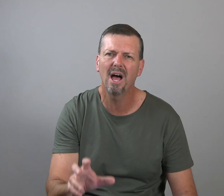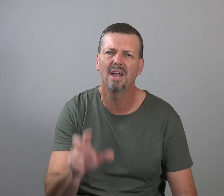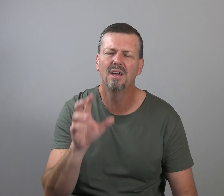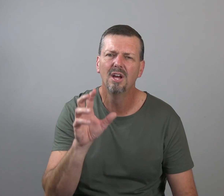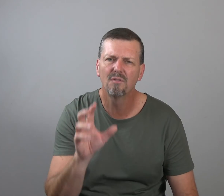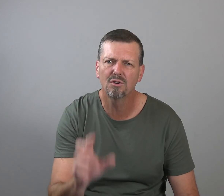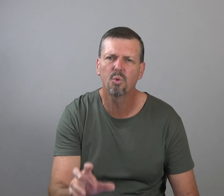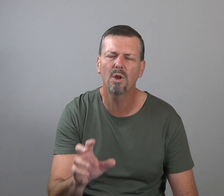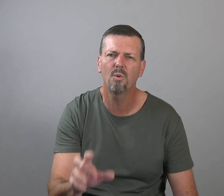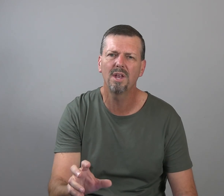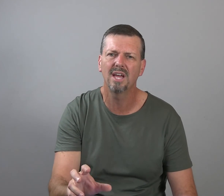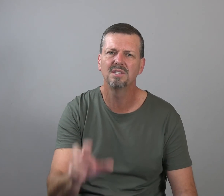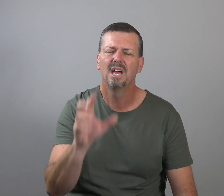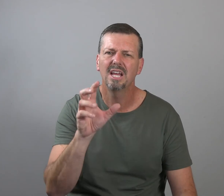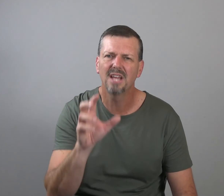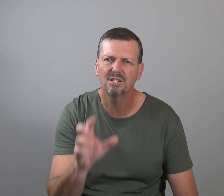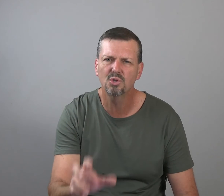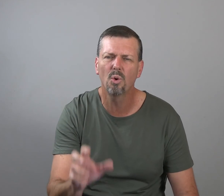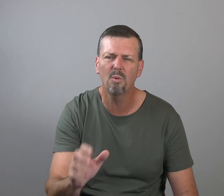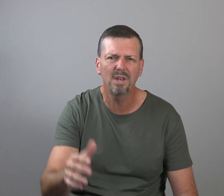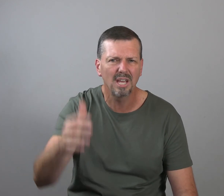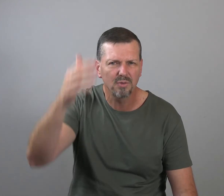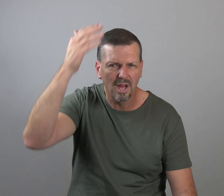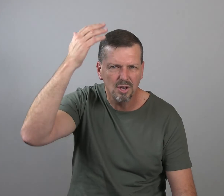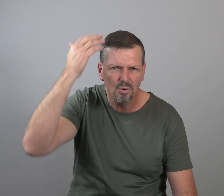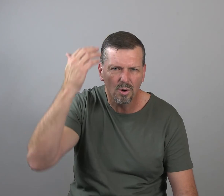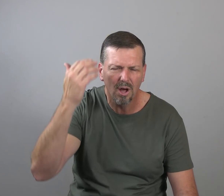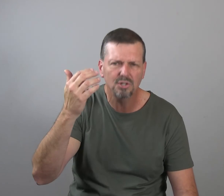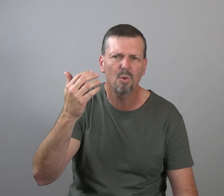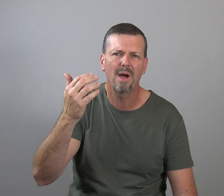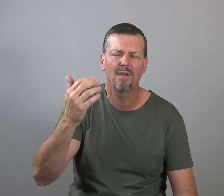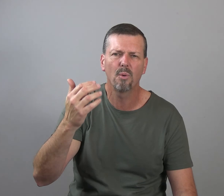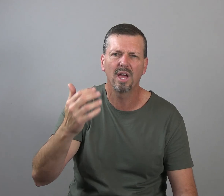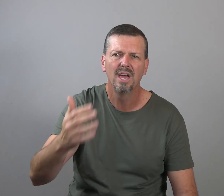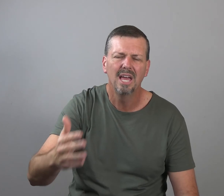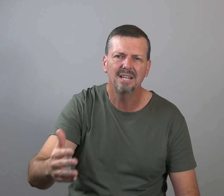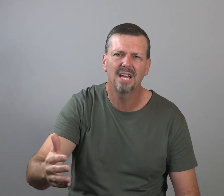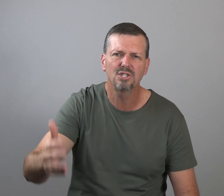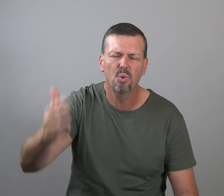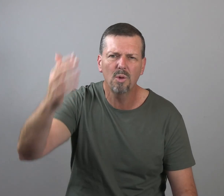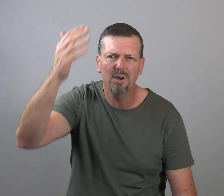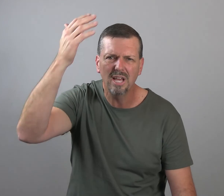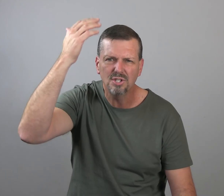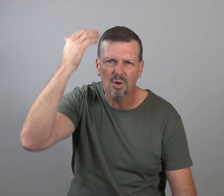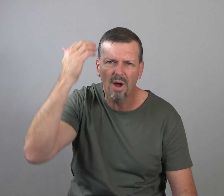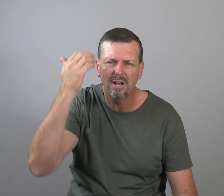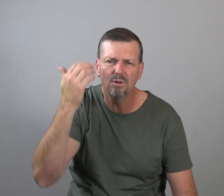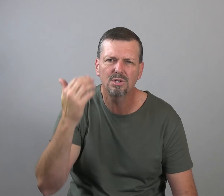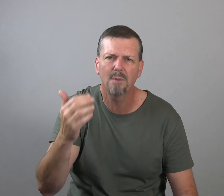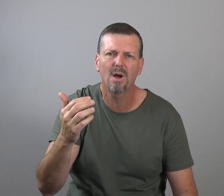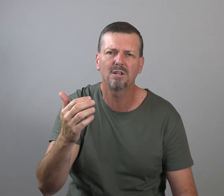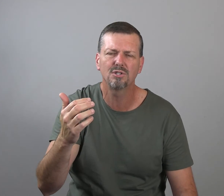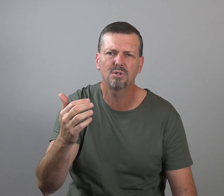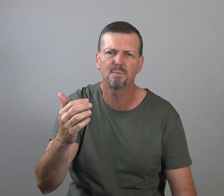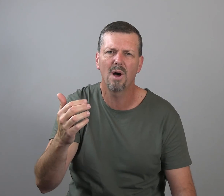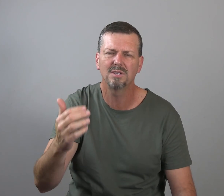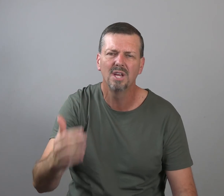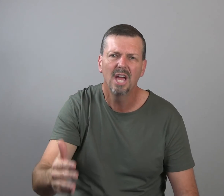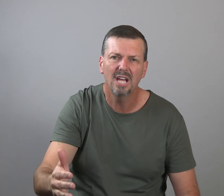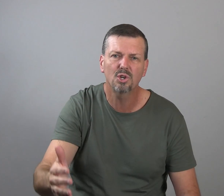mind for 21 days. It takes 21 days for that new neurological pathway. It takes 21 days to create a new subconscious response. It